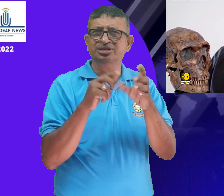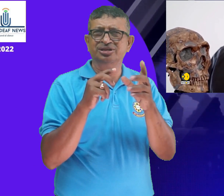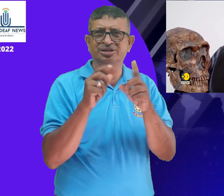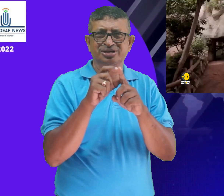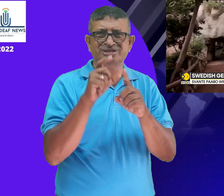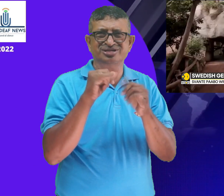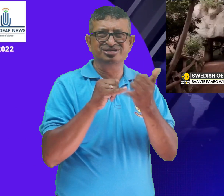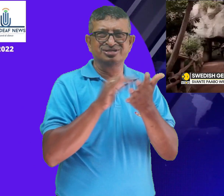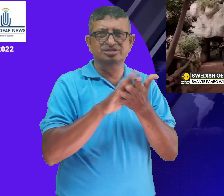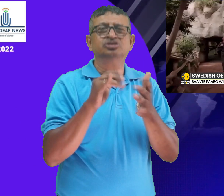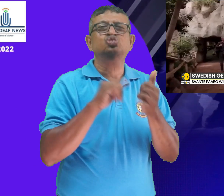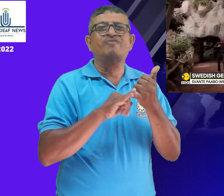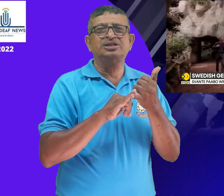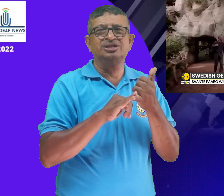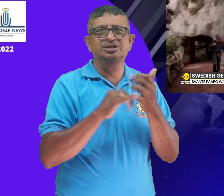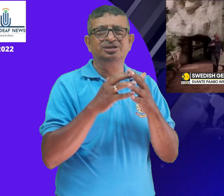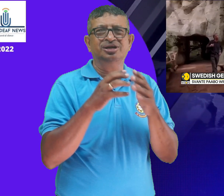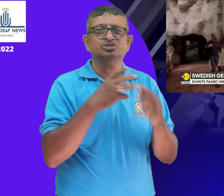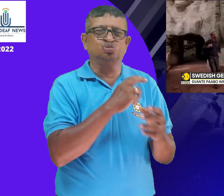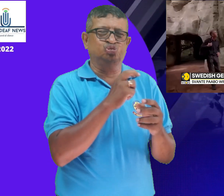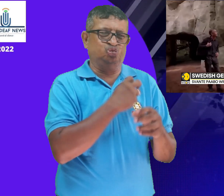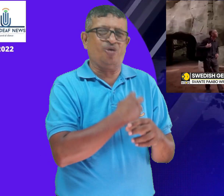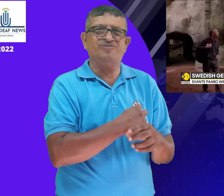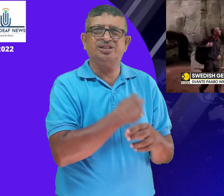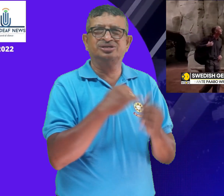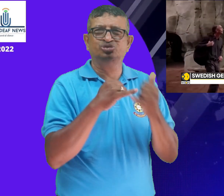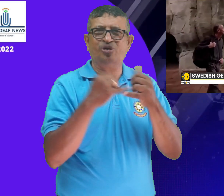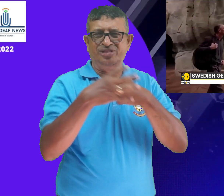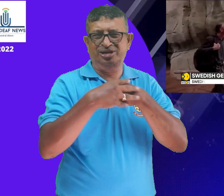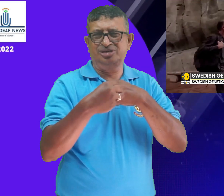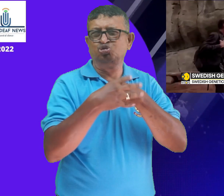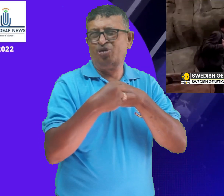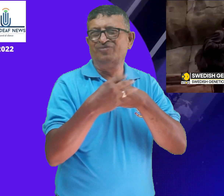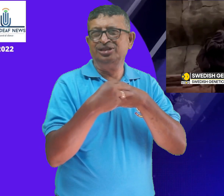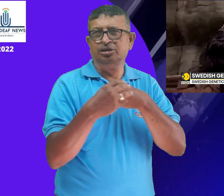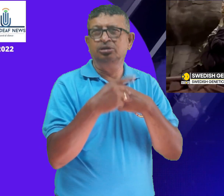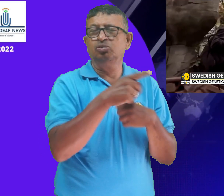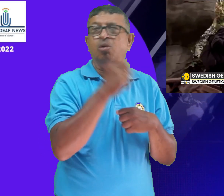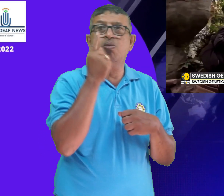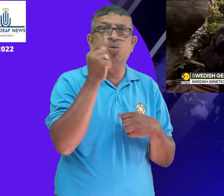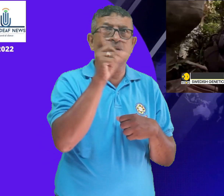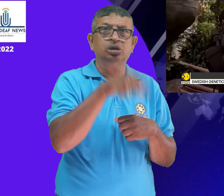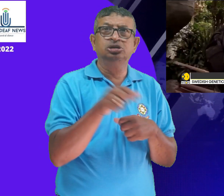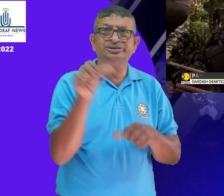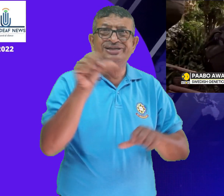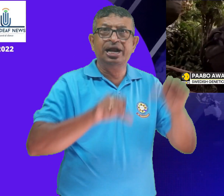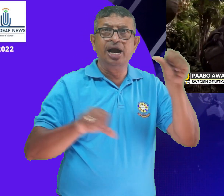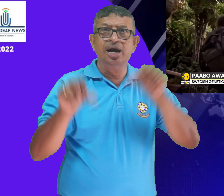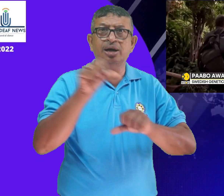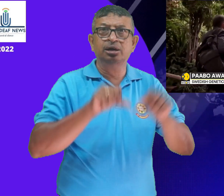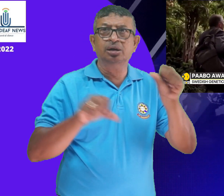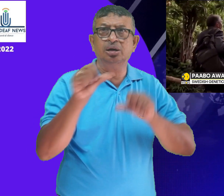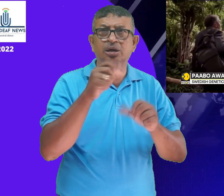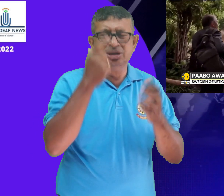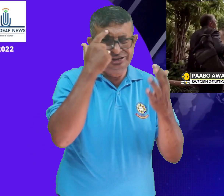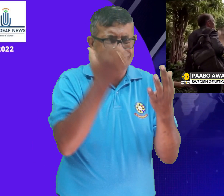ancestors. Paebo is director of the Max Planck Institute for Evolutionary Anthropology in Leipzig, Germany.